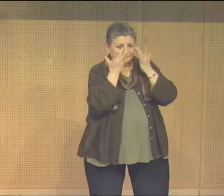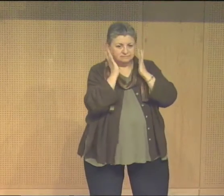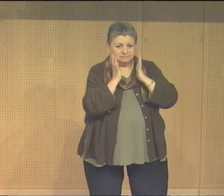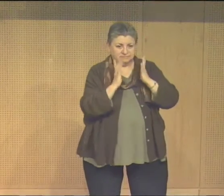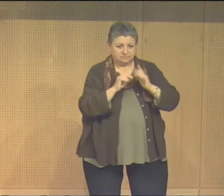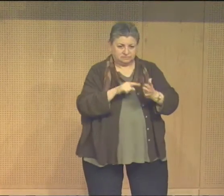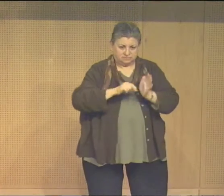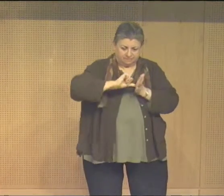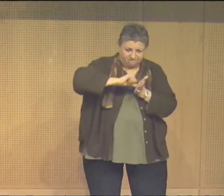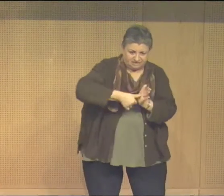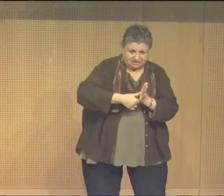symbolize